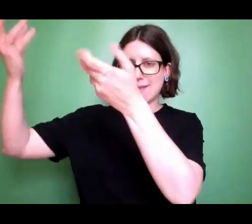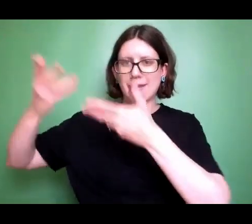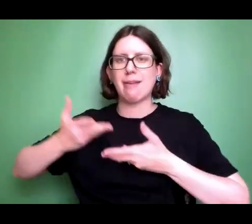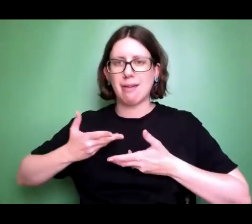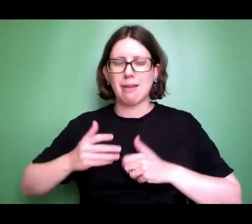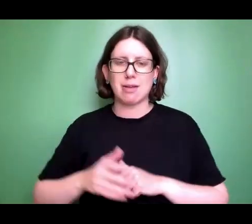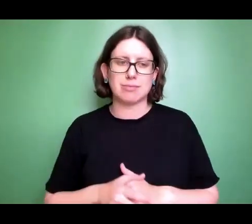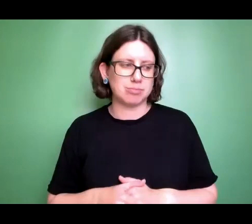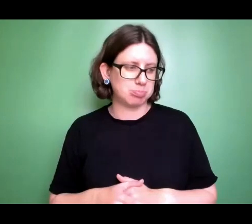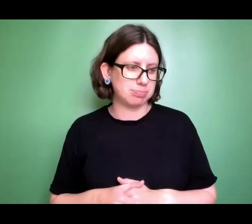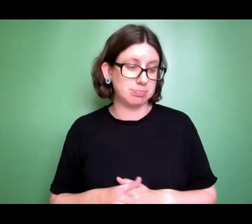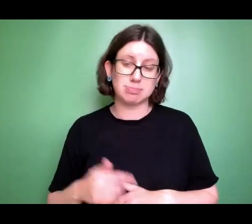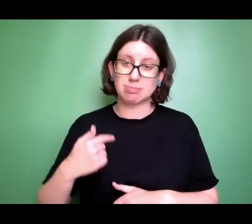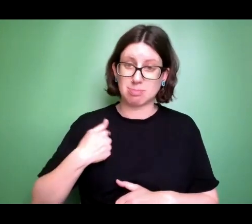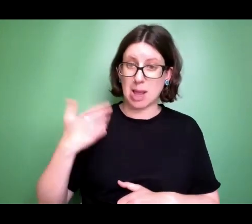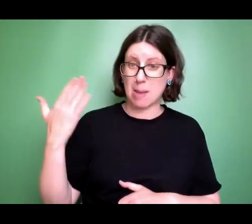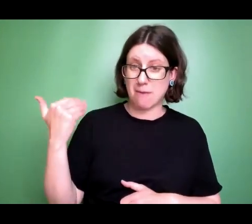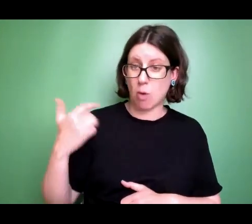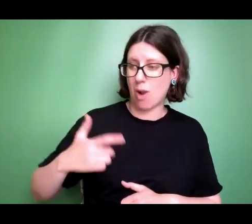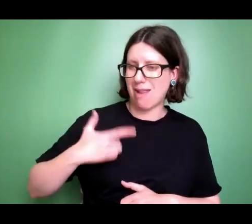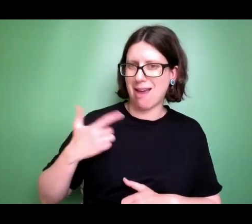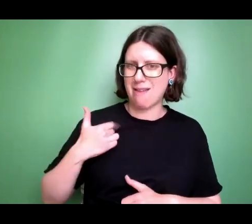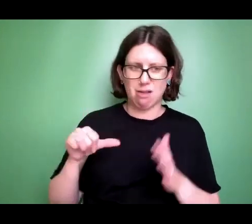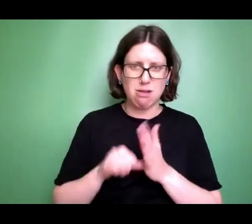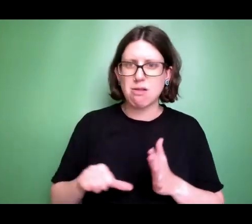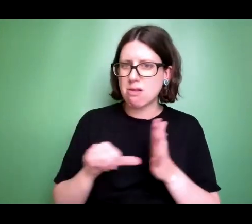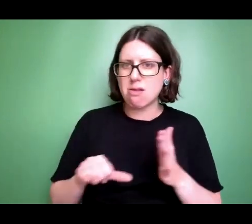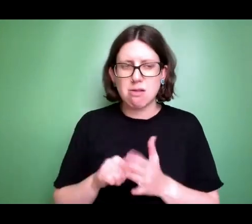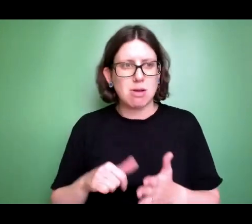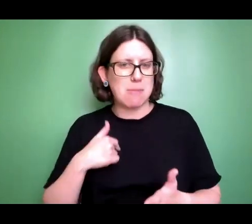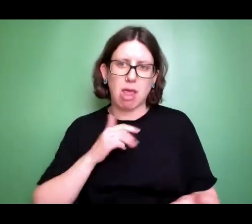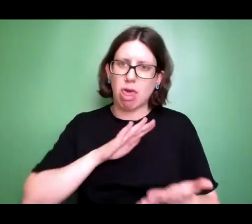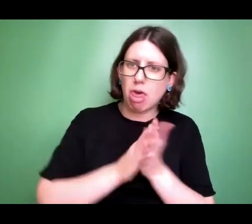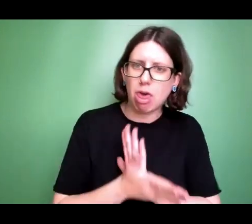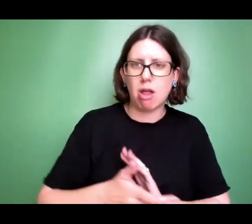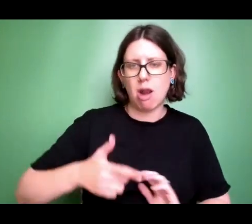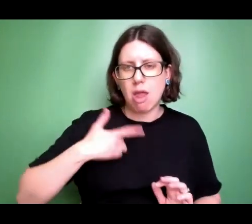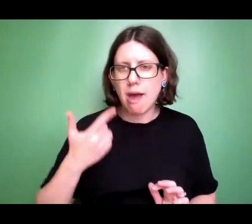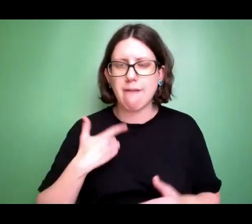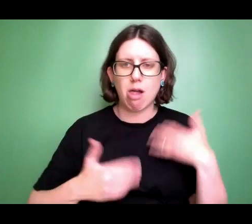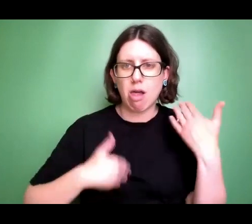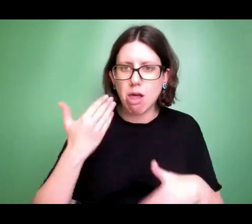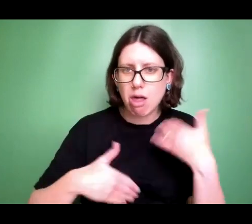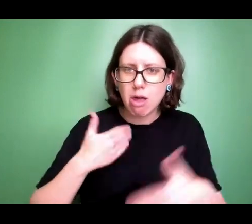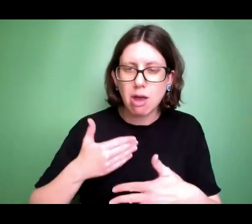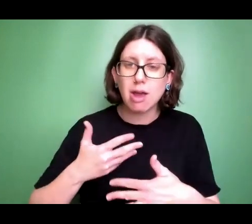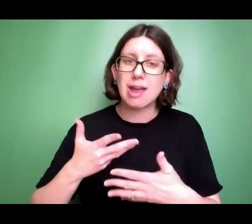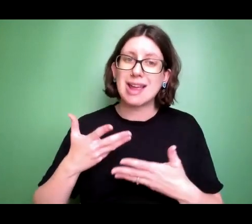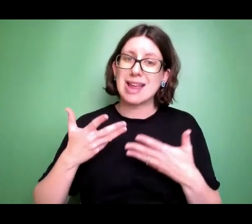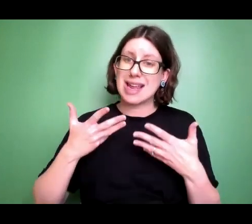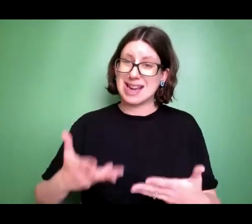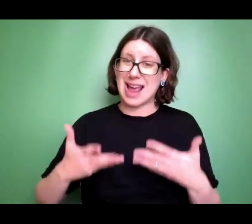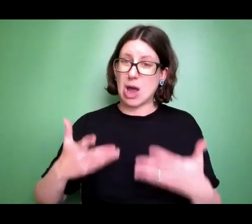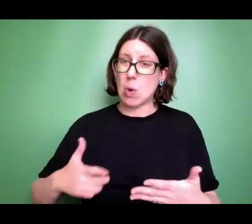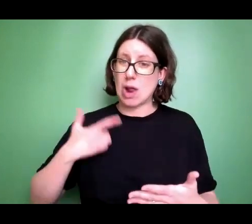I'd gone from, you know, destroying my life and destroying the lives of everyone around me to doing as much as I can to help young men who